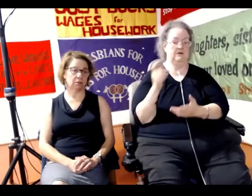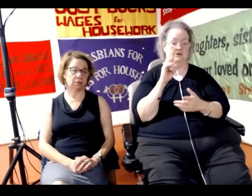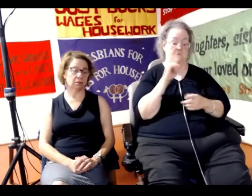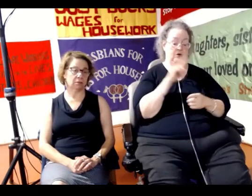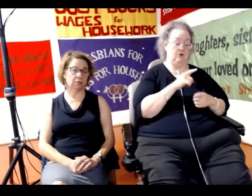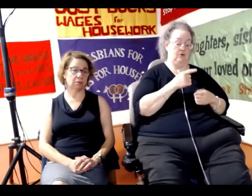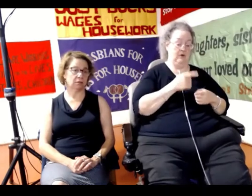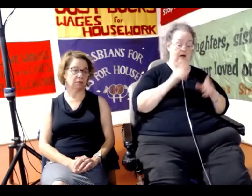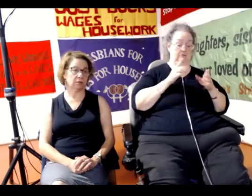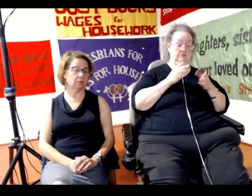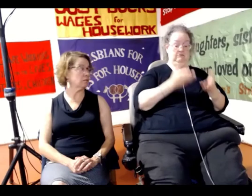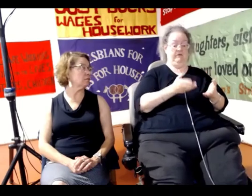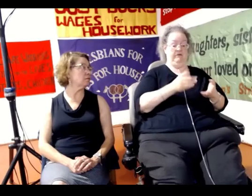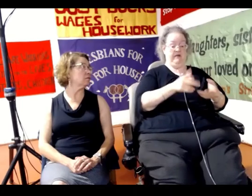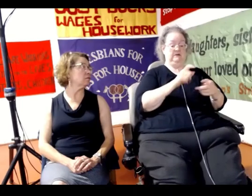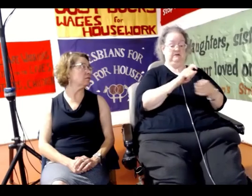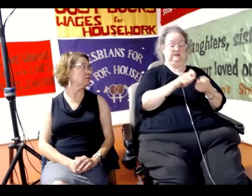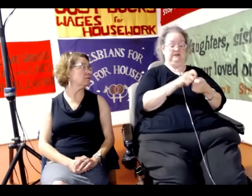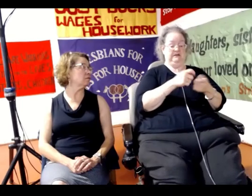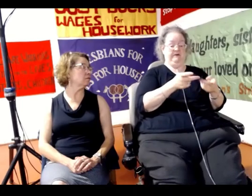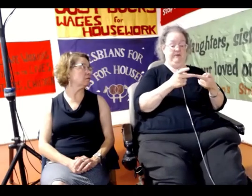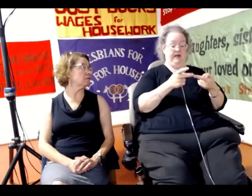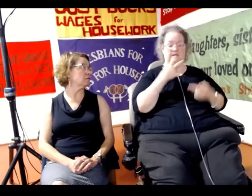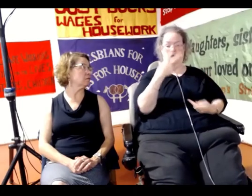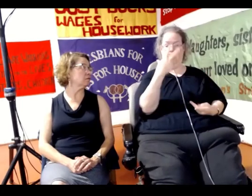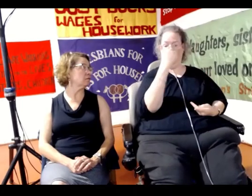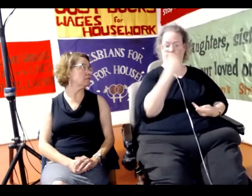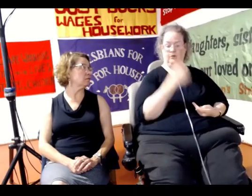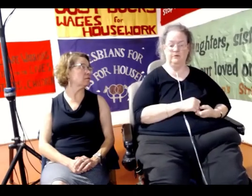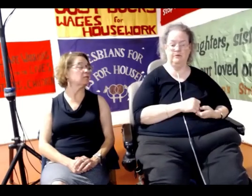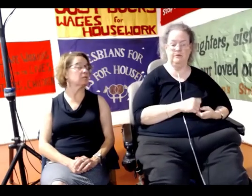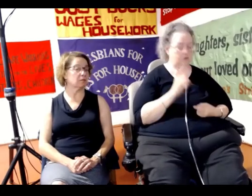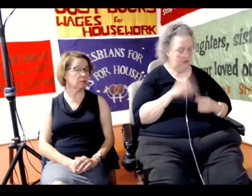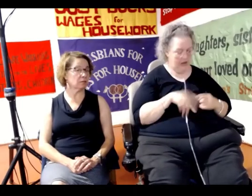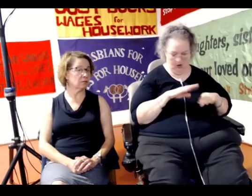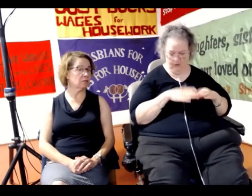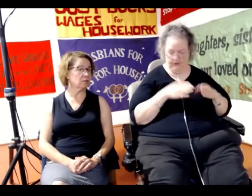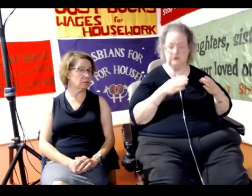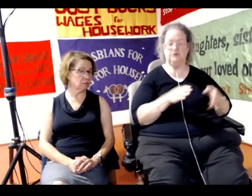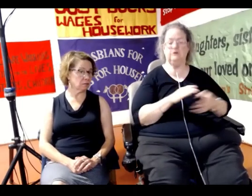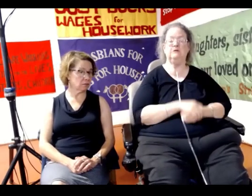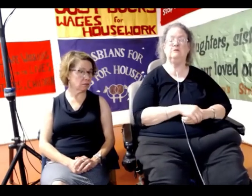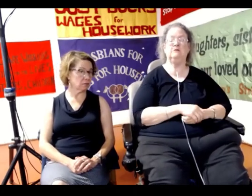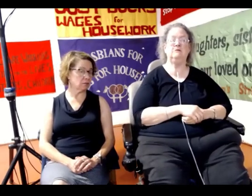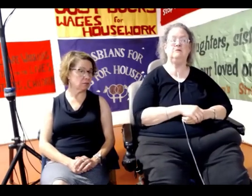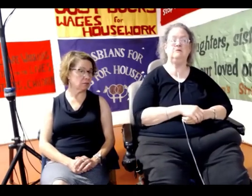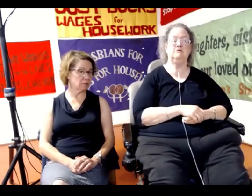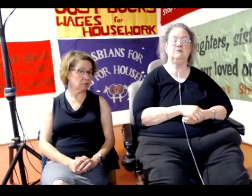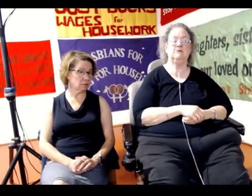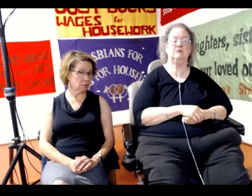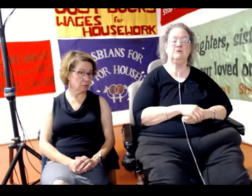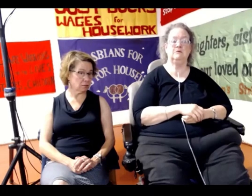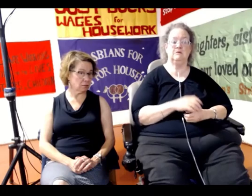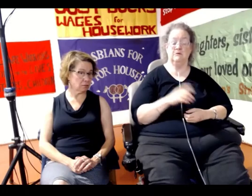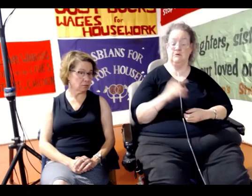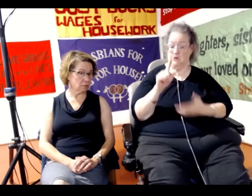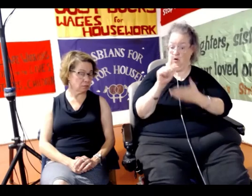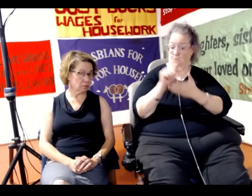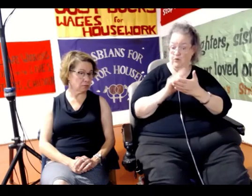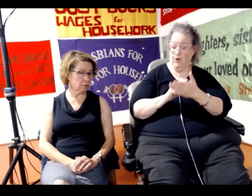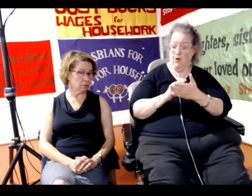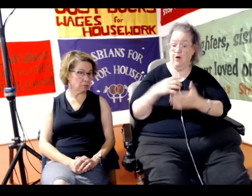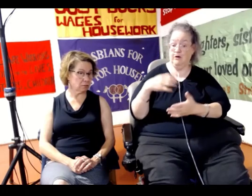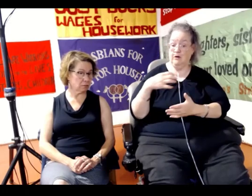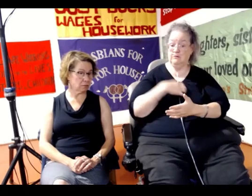strategic location? No. So, it becomes more distinct. The lawyers, actually, the Malaysian Bar, actually protested the